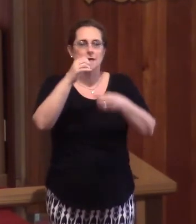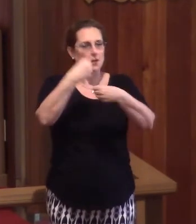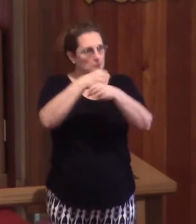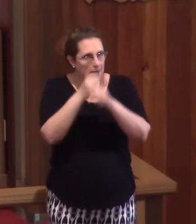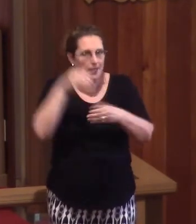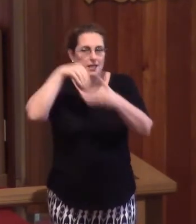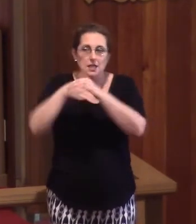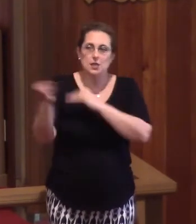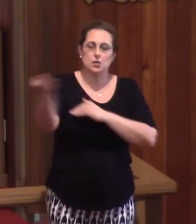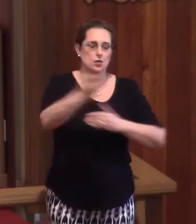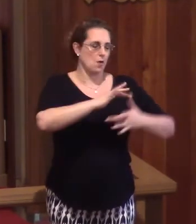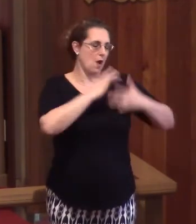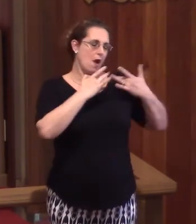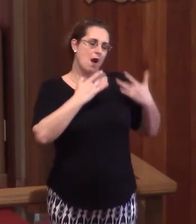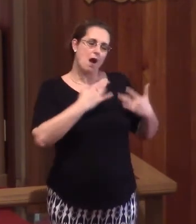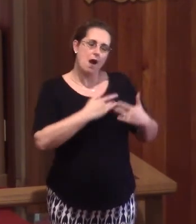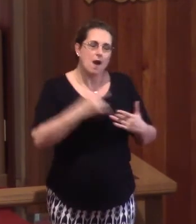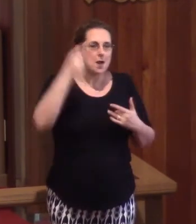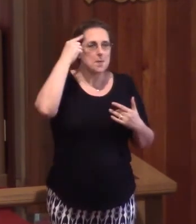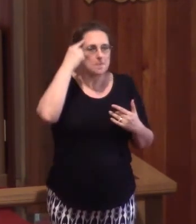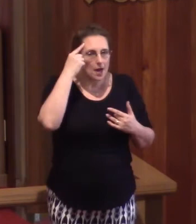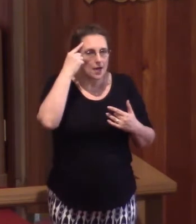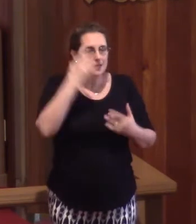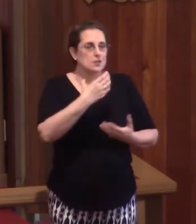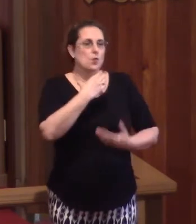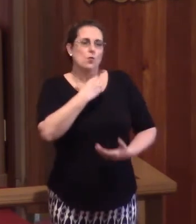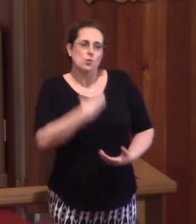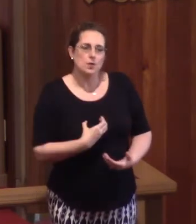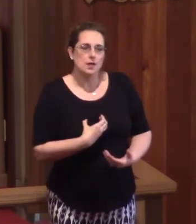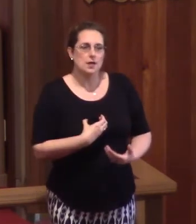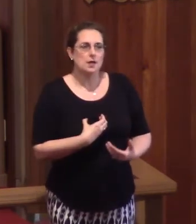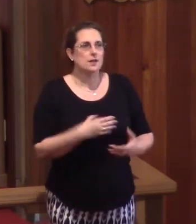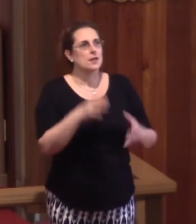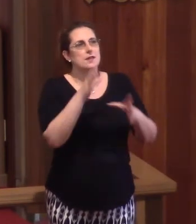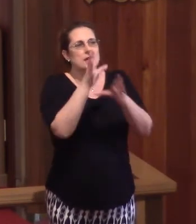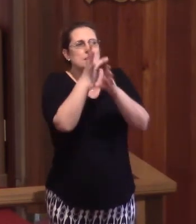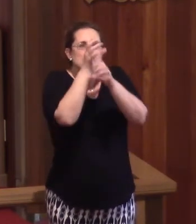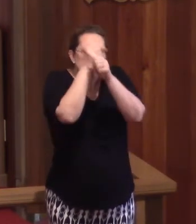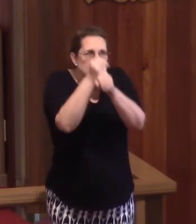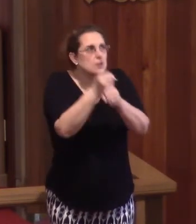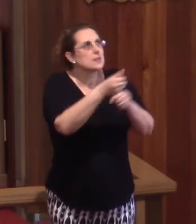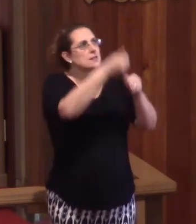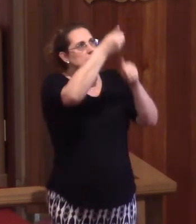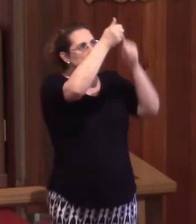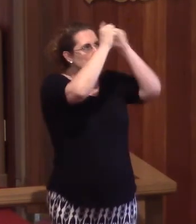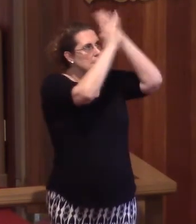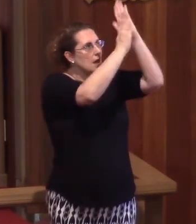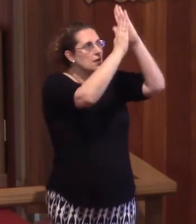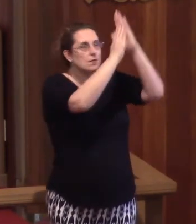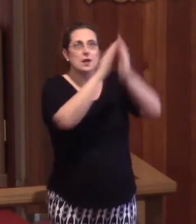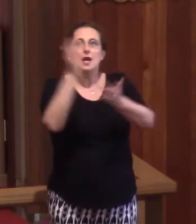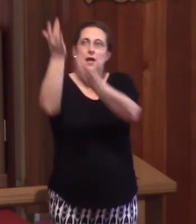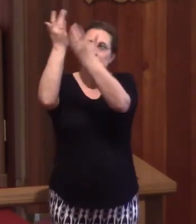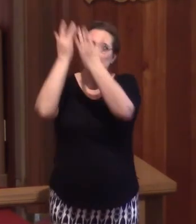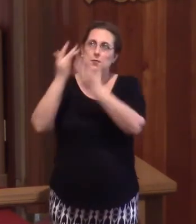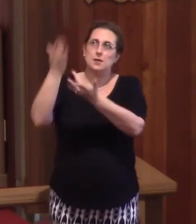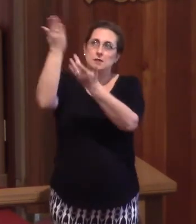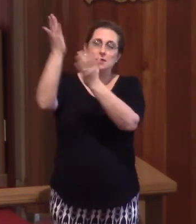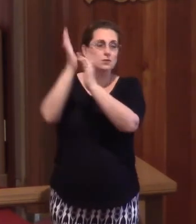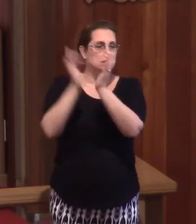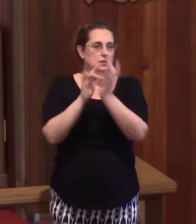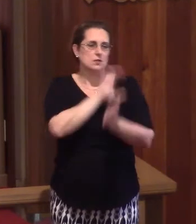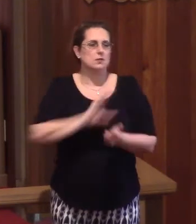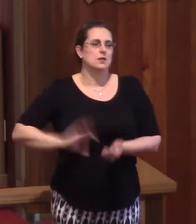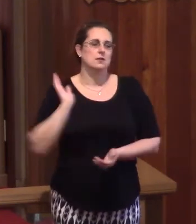and will that receives and trusts in the gracious will of the Father, in the mercy of Jesus Christ our Lord.